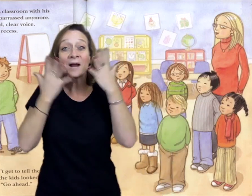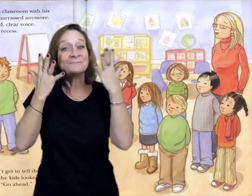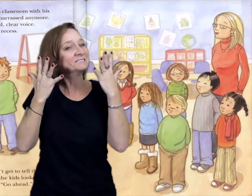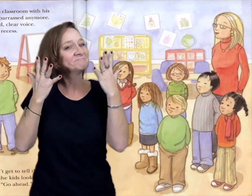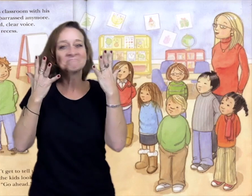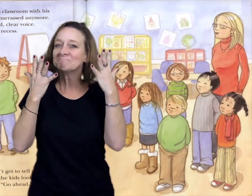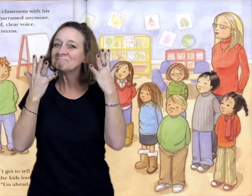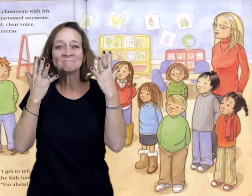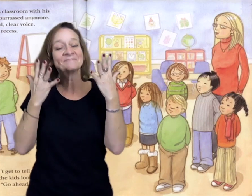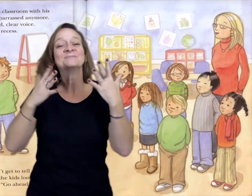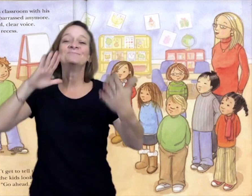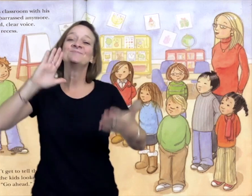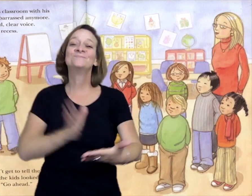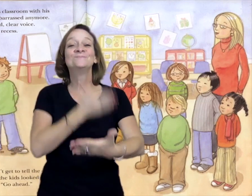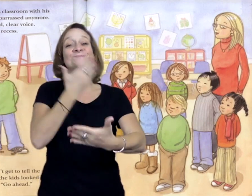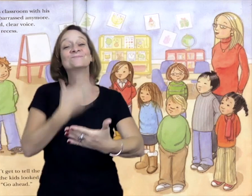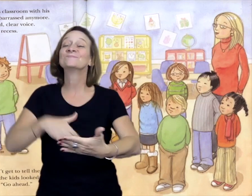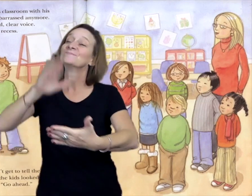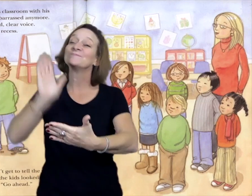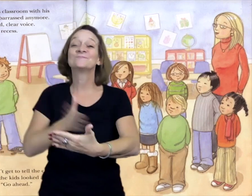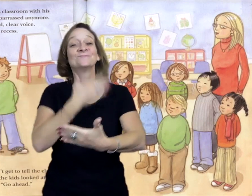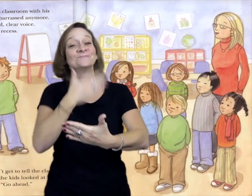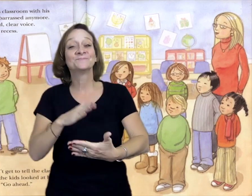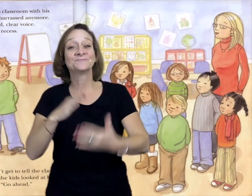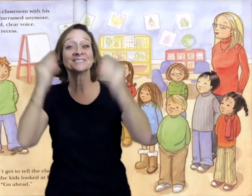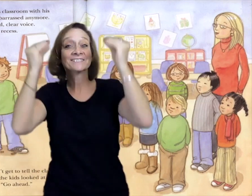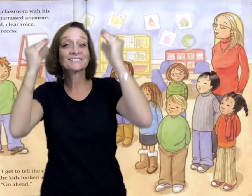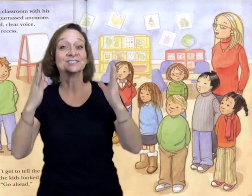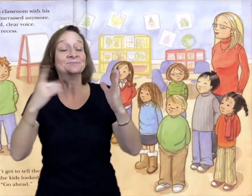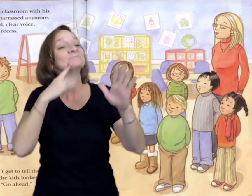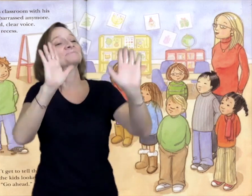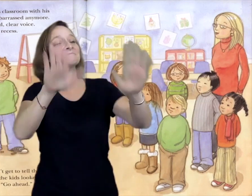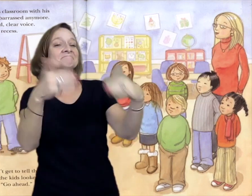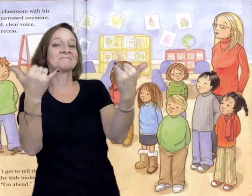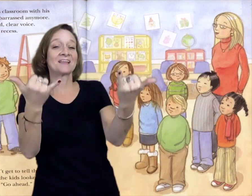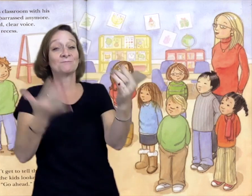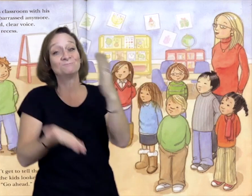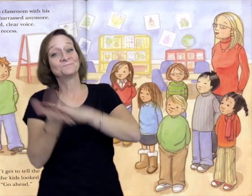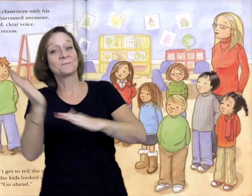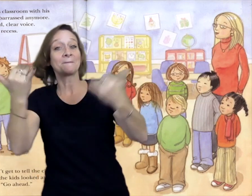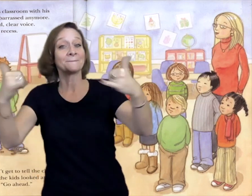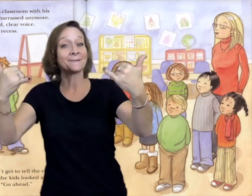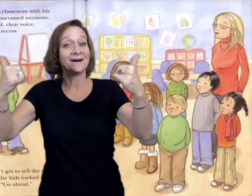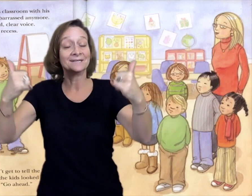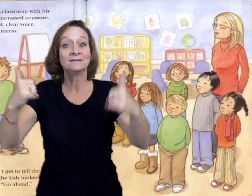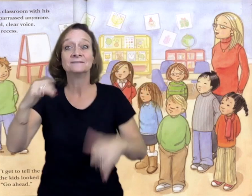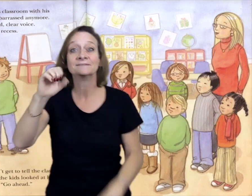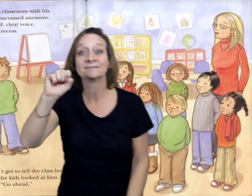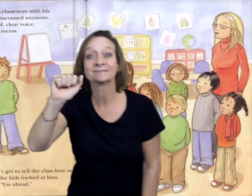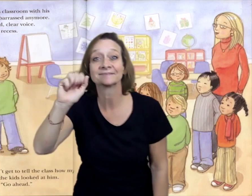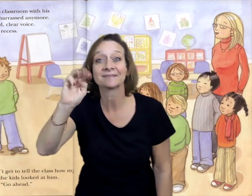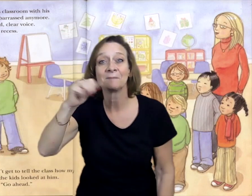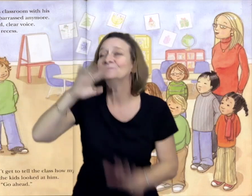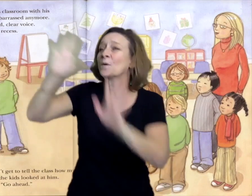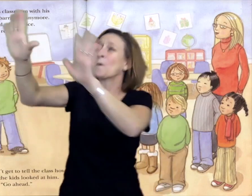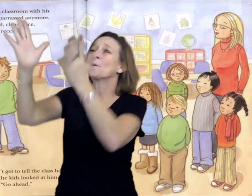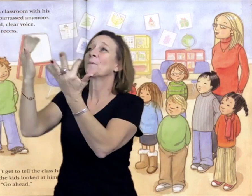Sam sang the holiday songs in a loud, clear voice. Then, Miss Nancy said it was time for recess.